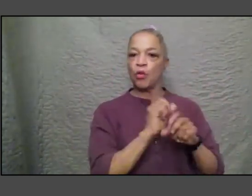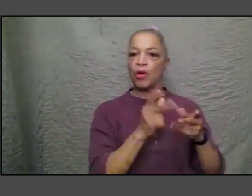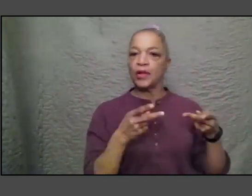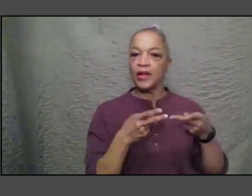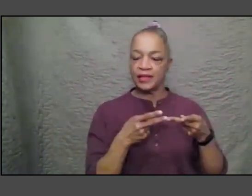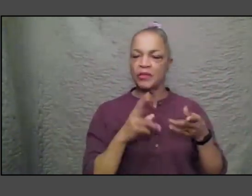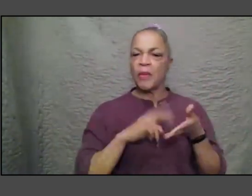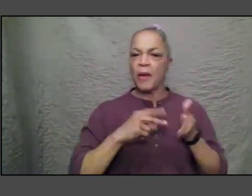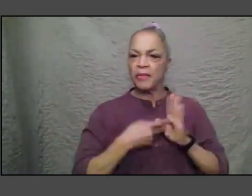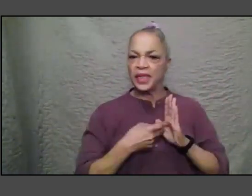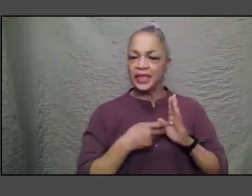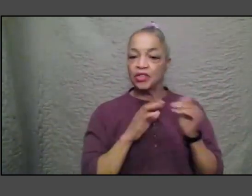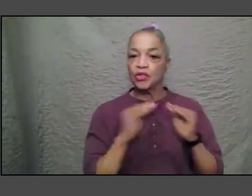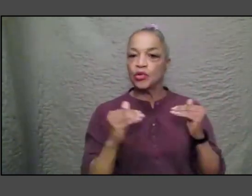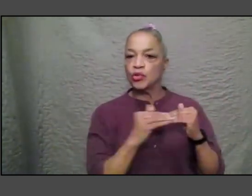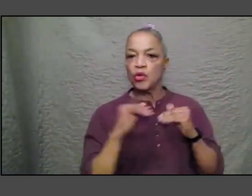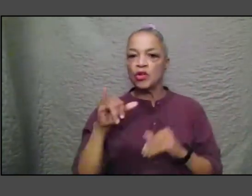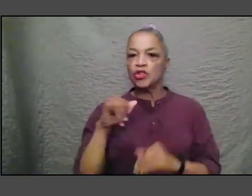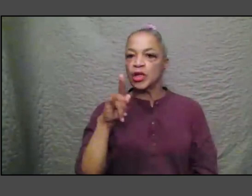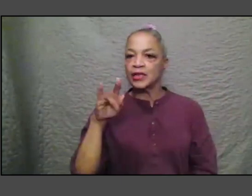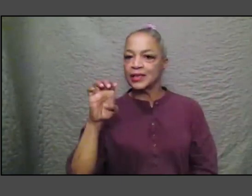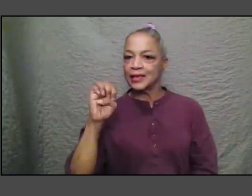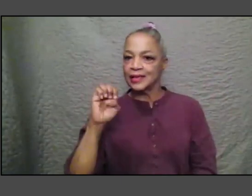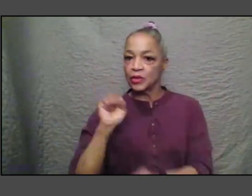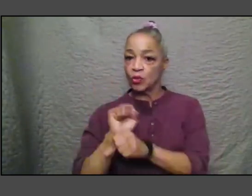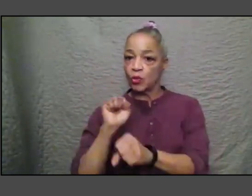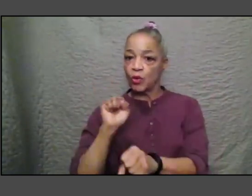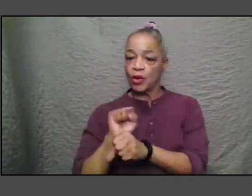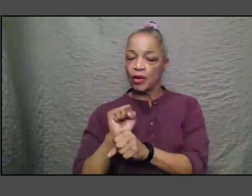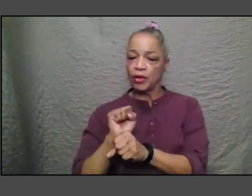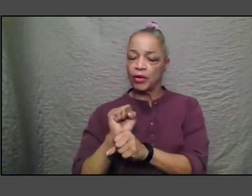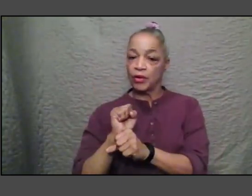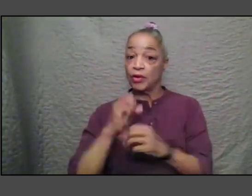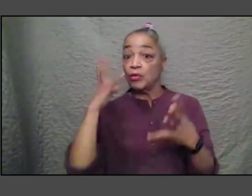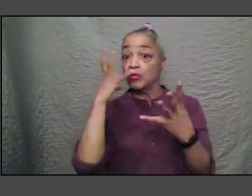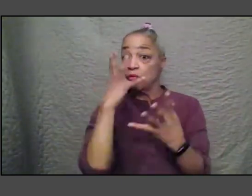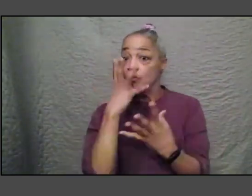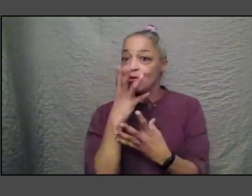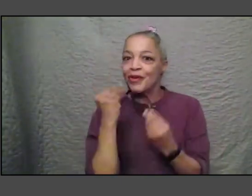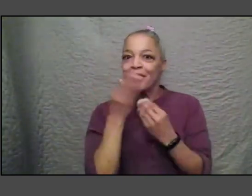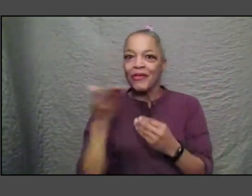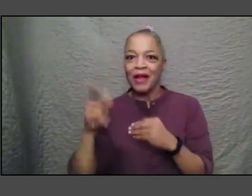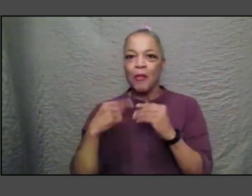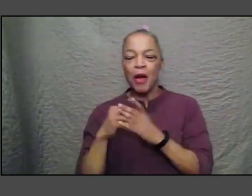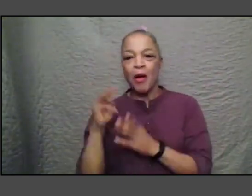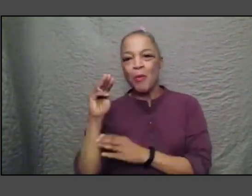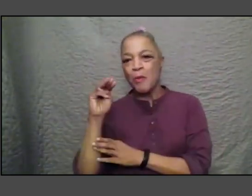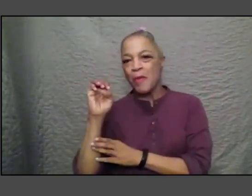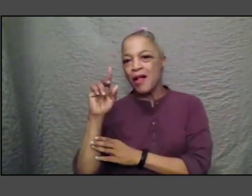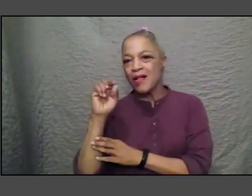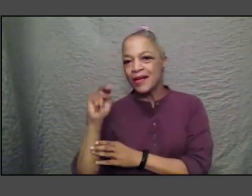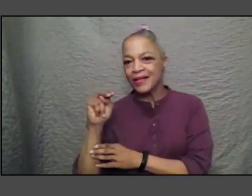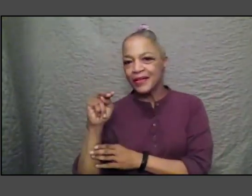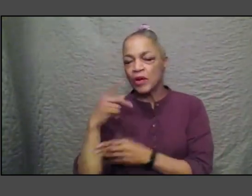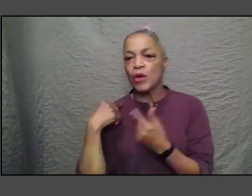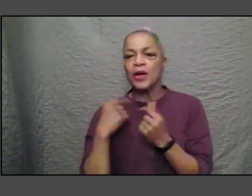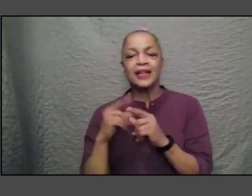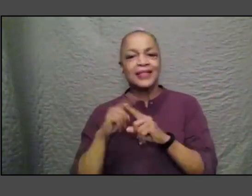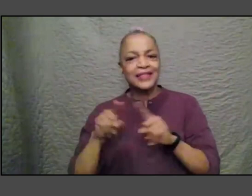and and the beauty of of how we're doing it at melon is that it takes so many different forms uh and what i